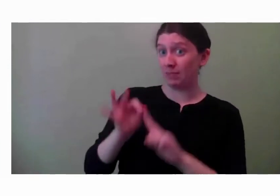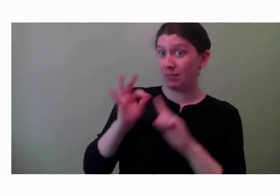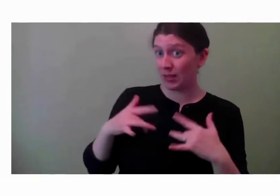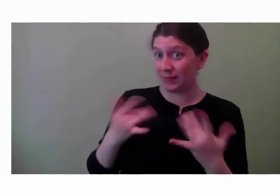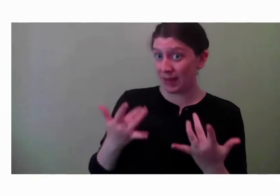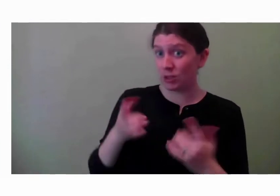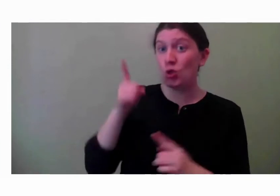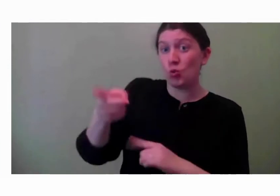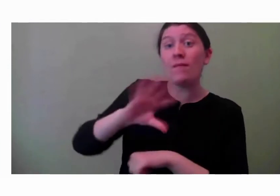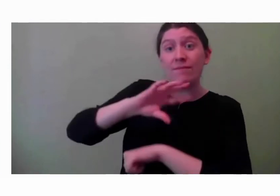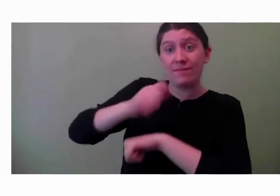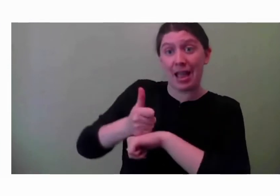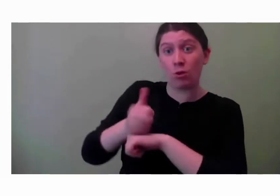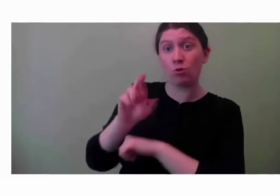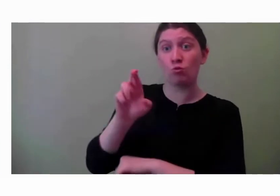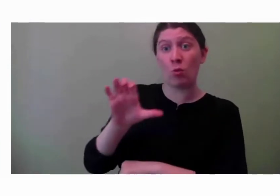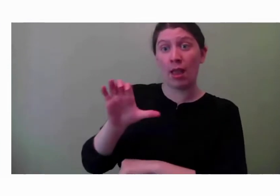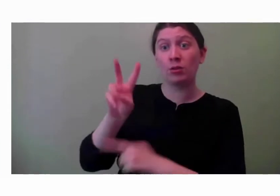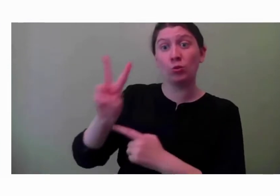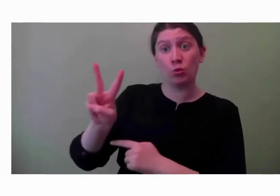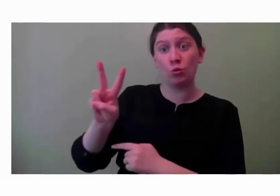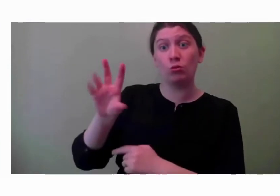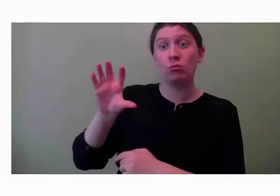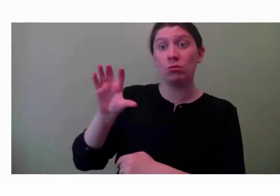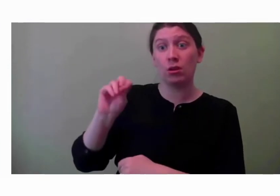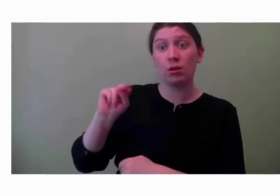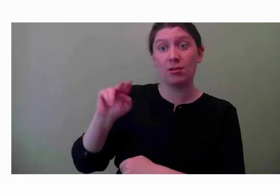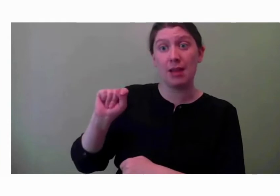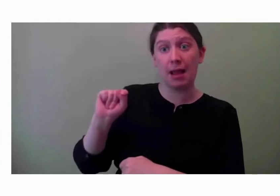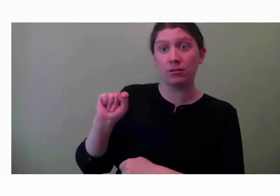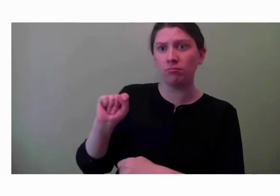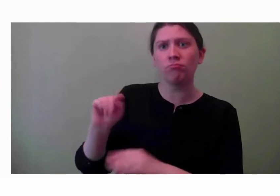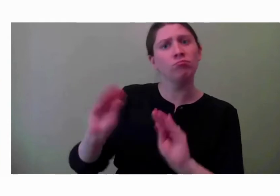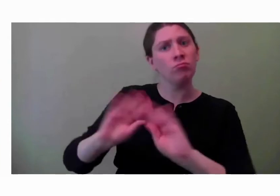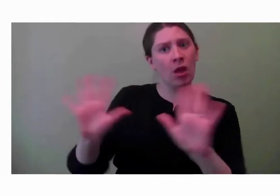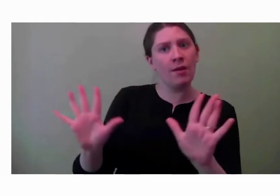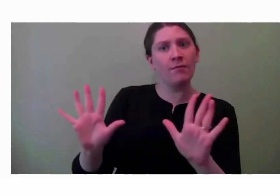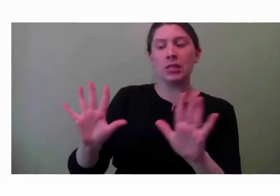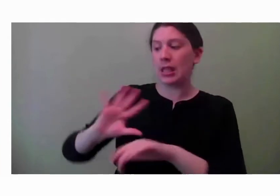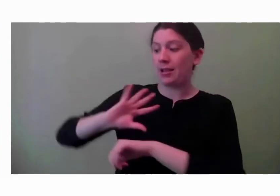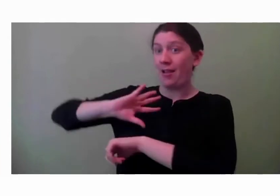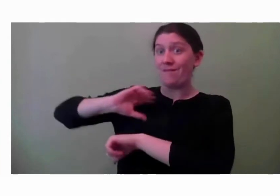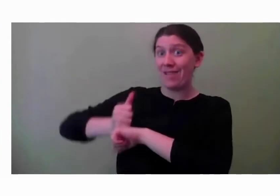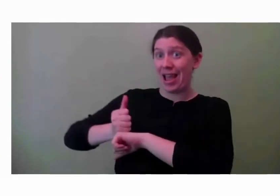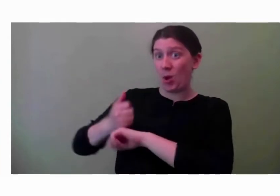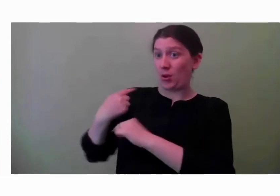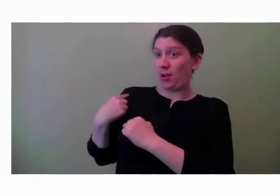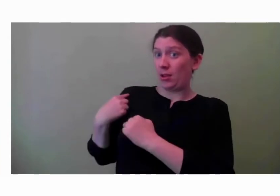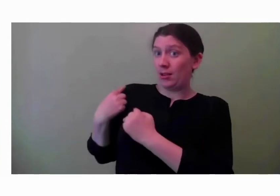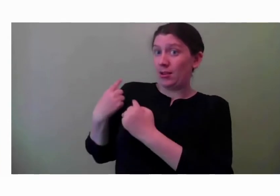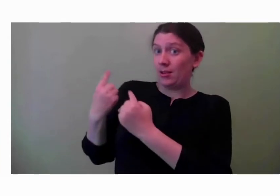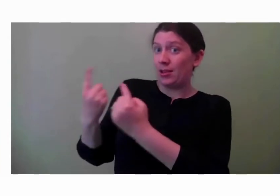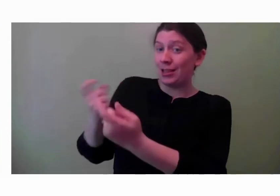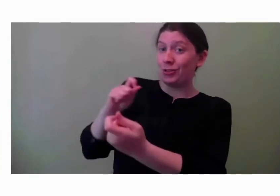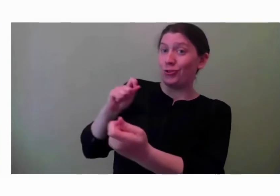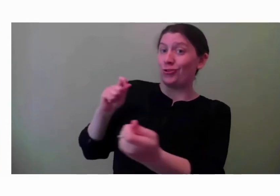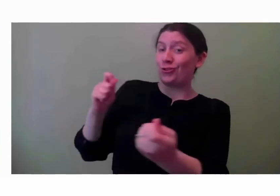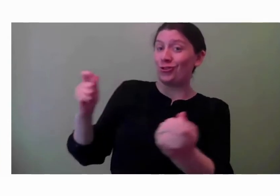Connect. And you've obviously seen the evolution of your organization from start to the present. In your opinion,